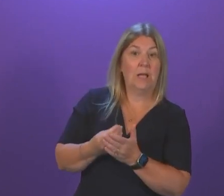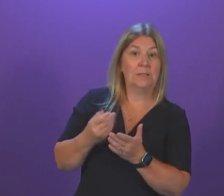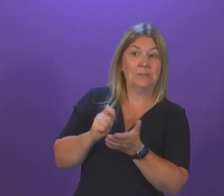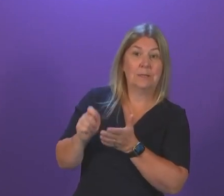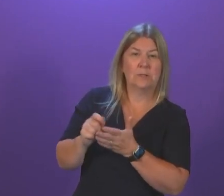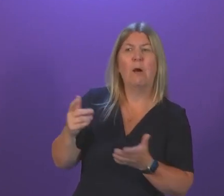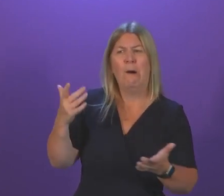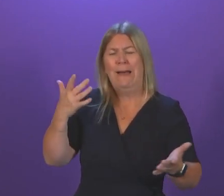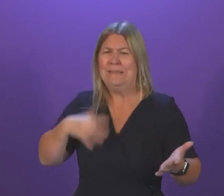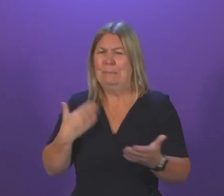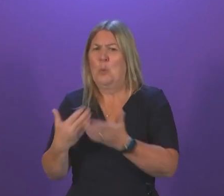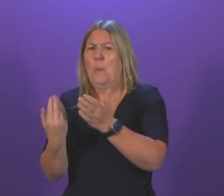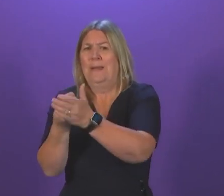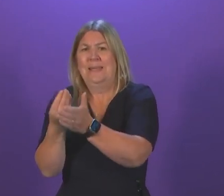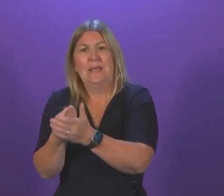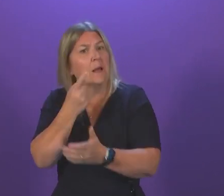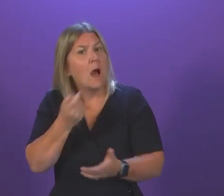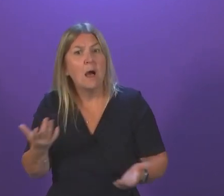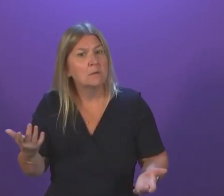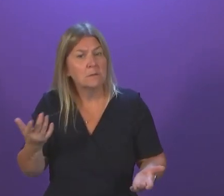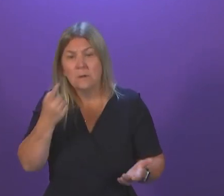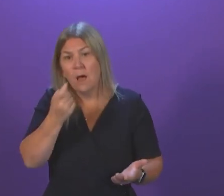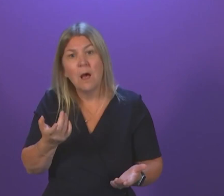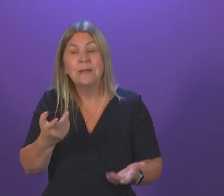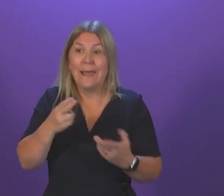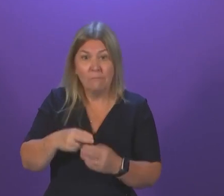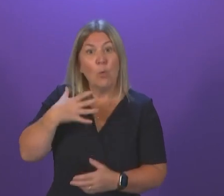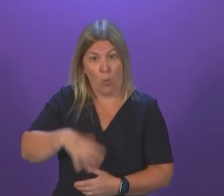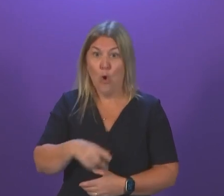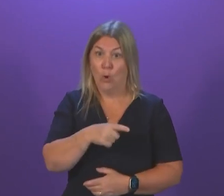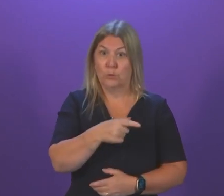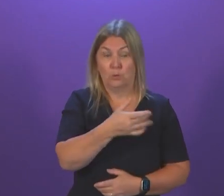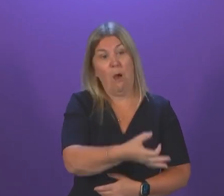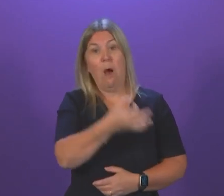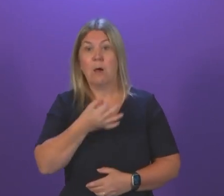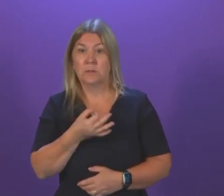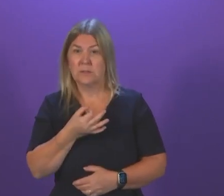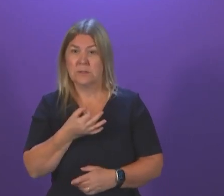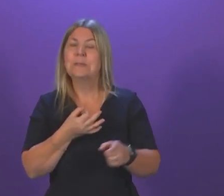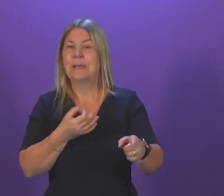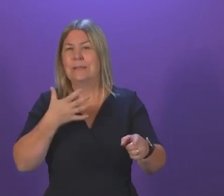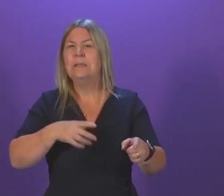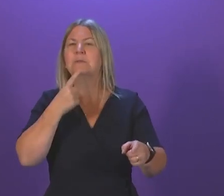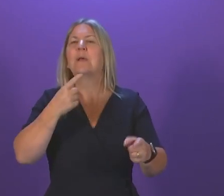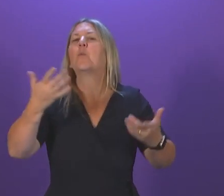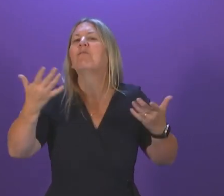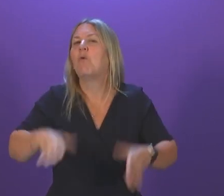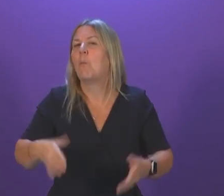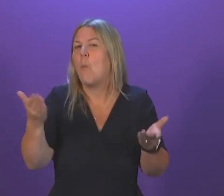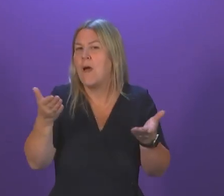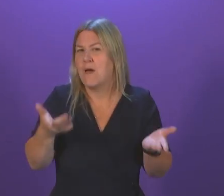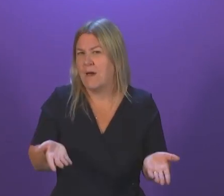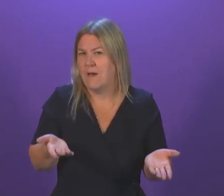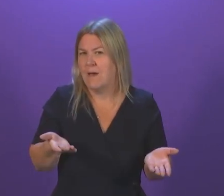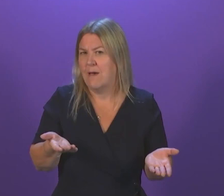they want to see more money allocated. All I would say is if they want to do that they also have to see where they think that money should come from. So that